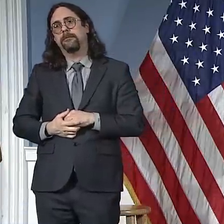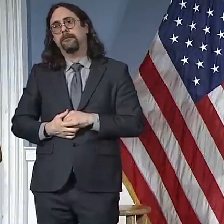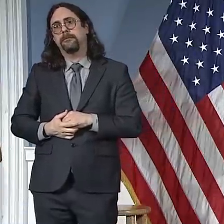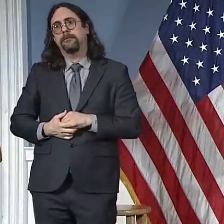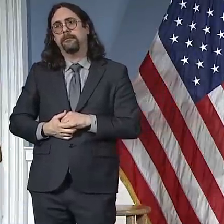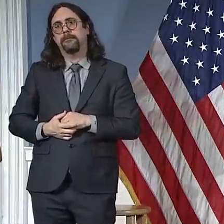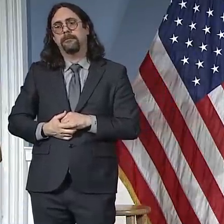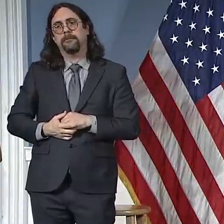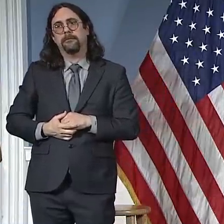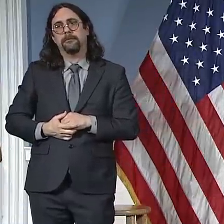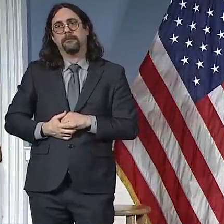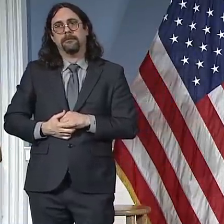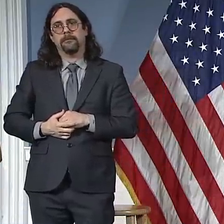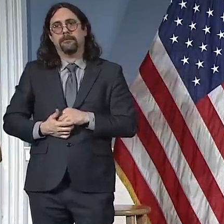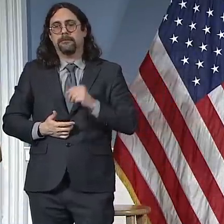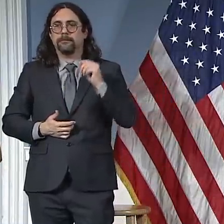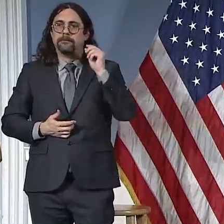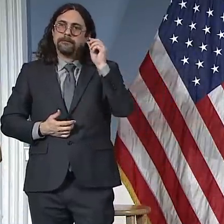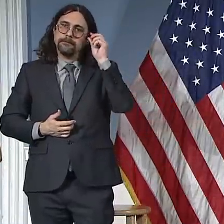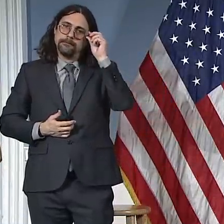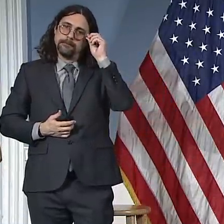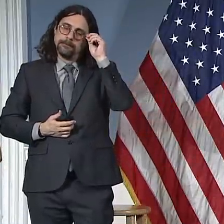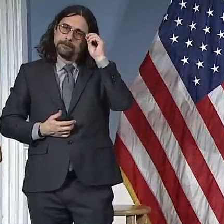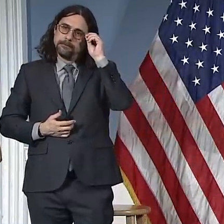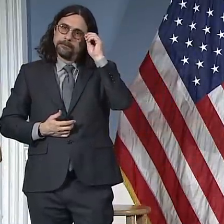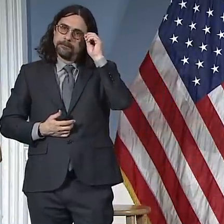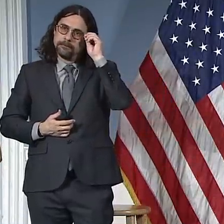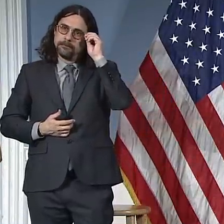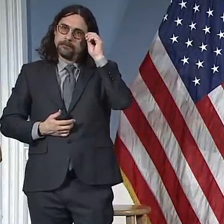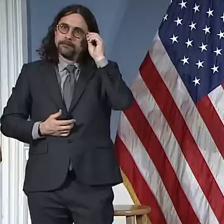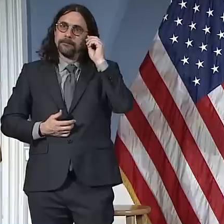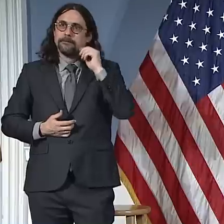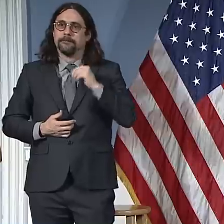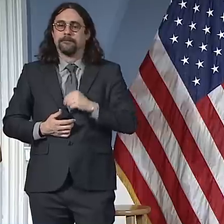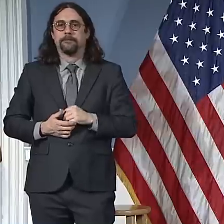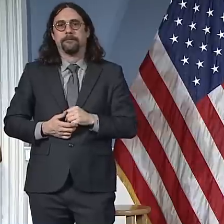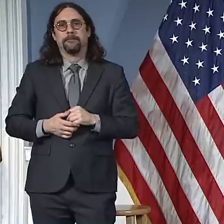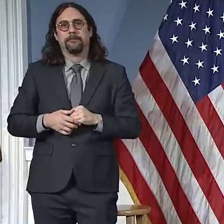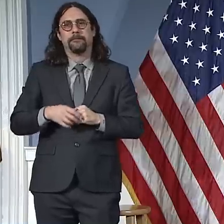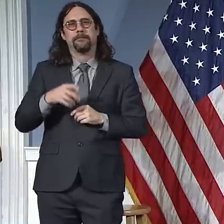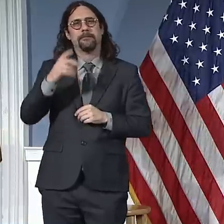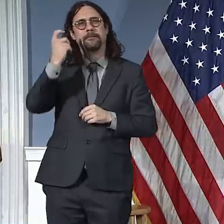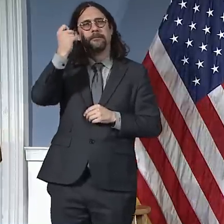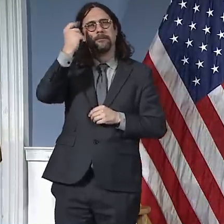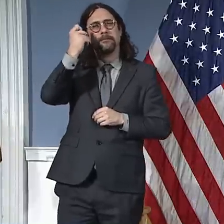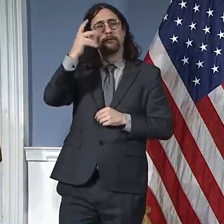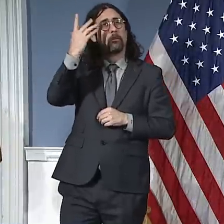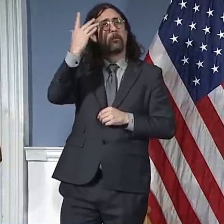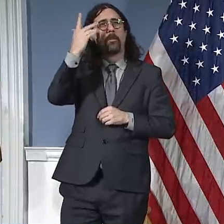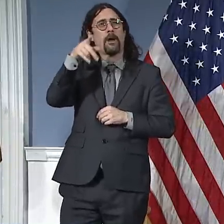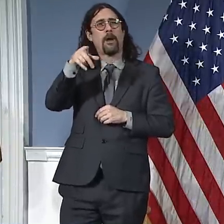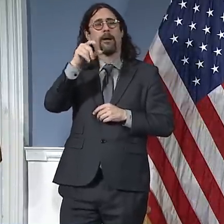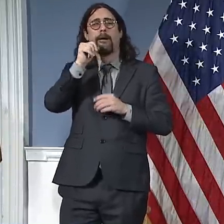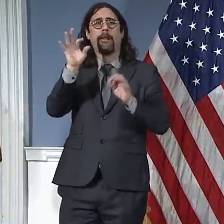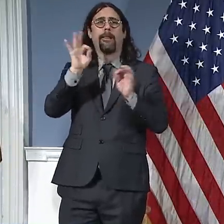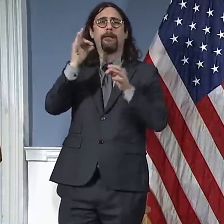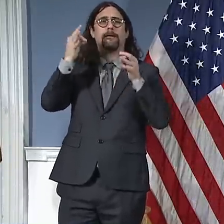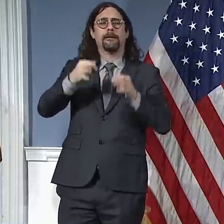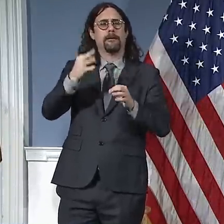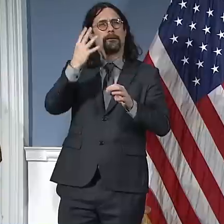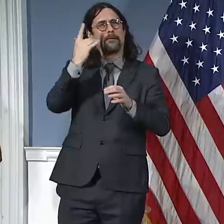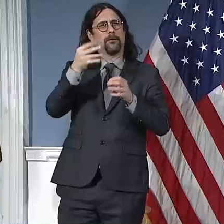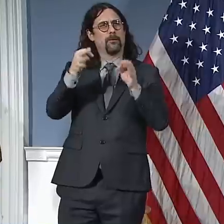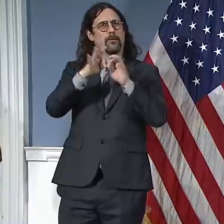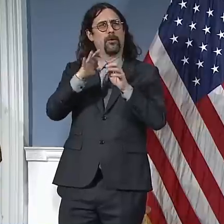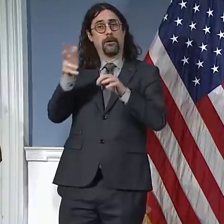stays clean for everyone's benefit and it's important against the backdrop of something like this disease that we maintain real cleanliness in the